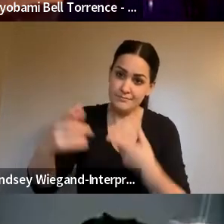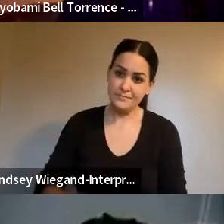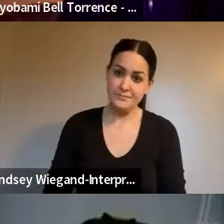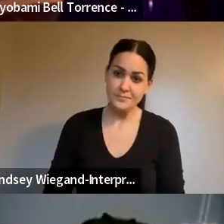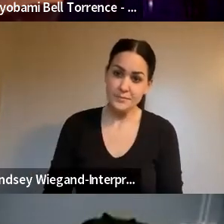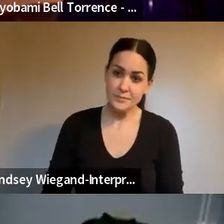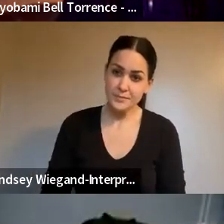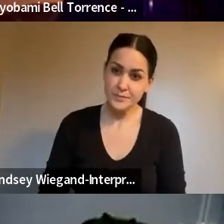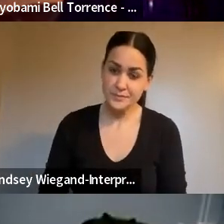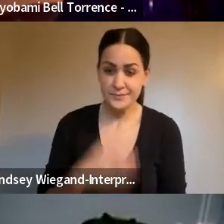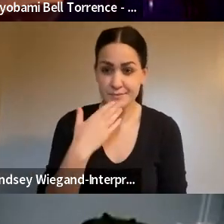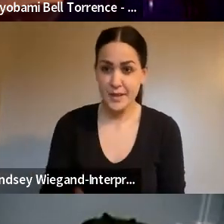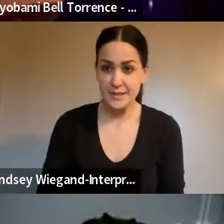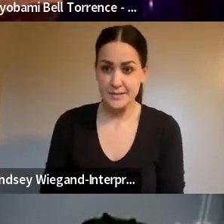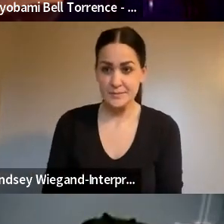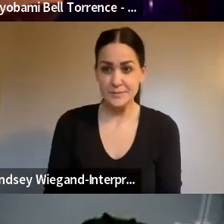Thanks.